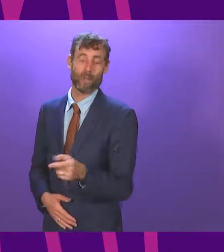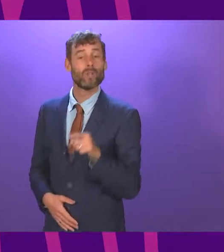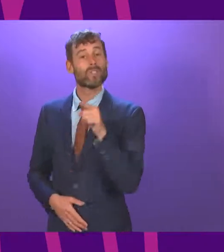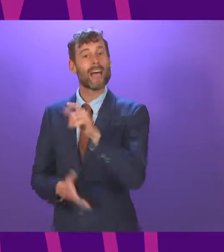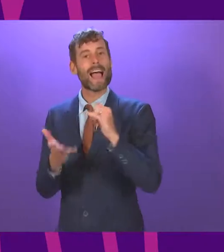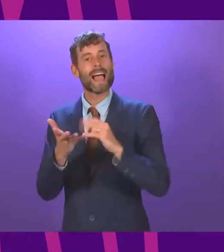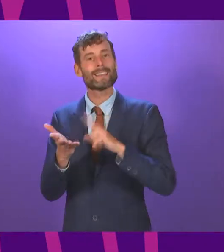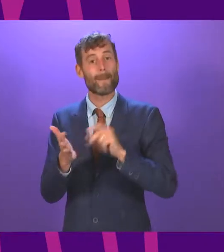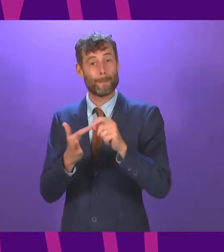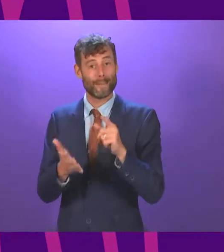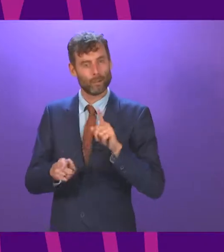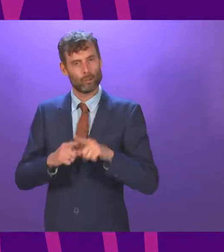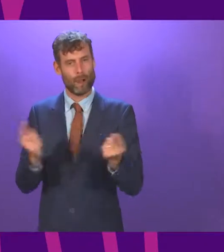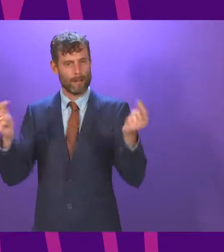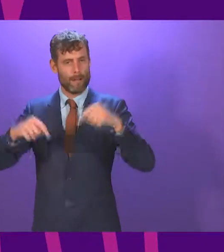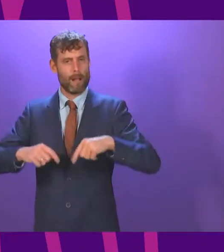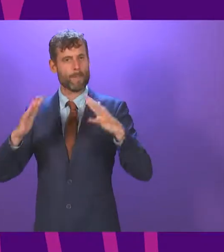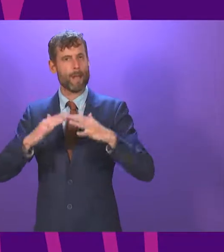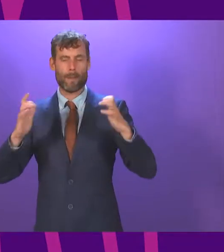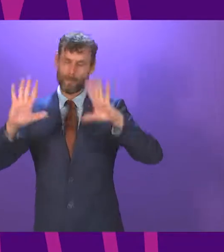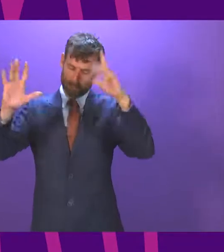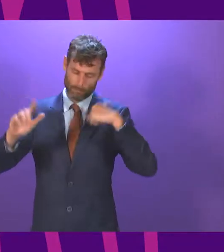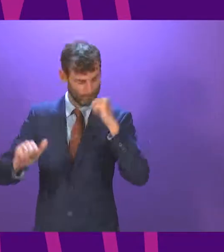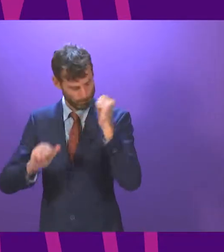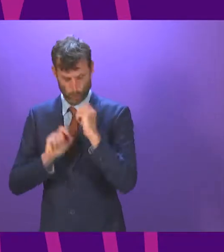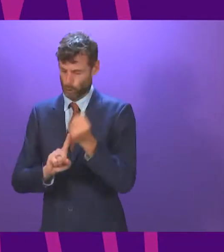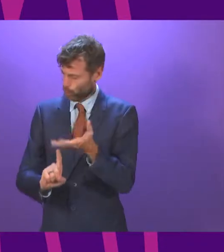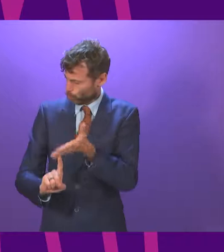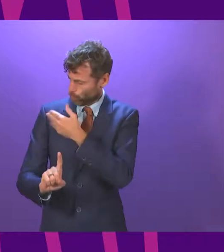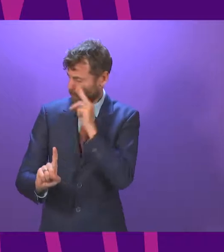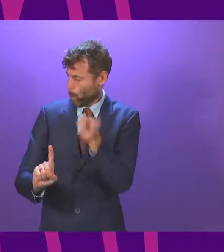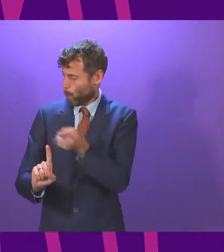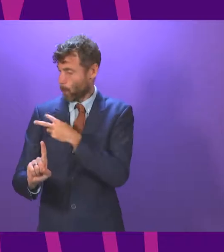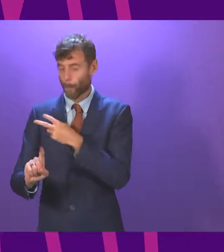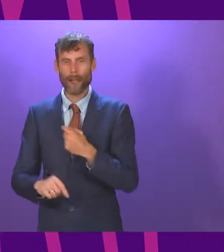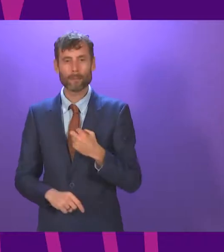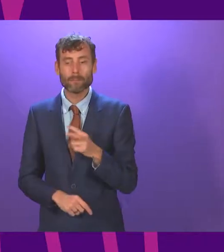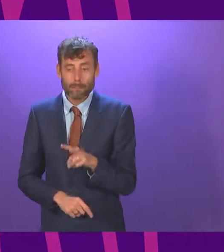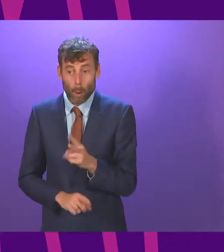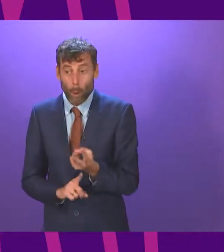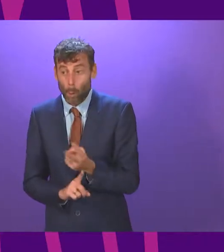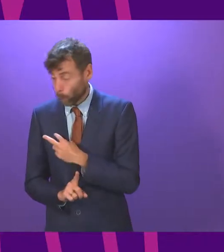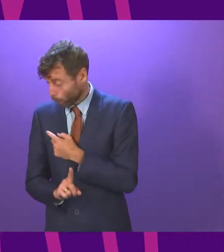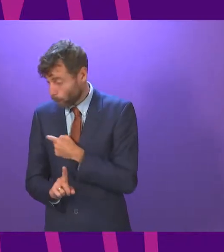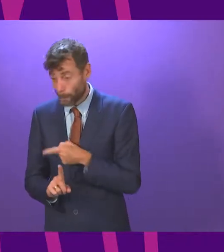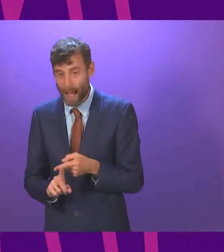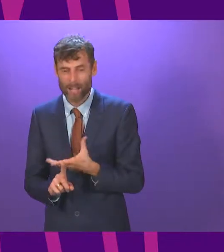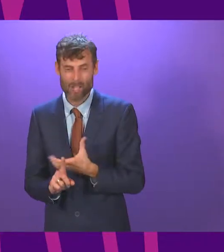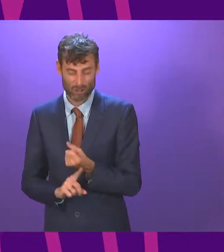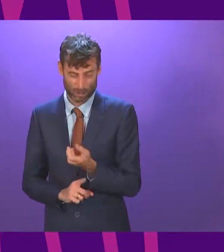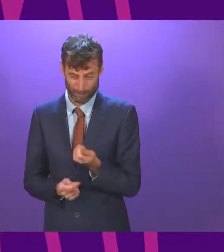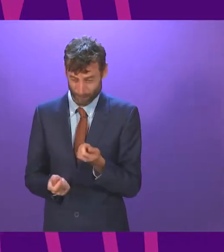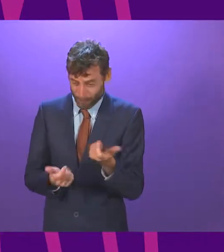exercise in self-congratulation, I've only managed to use the time available to me to scratch at the surface of the failures they've decided over